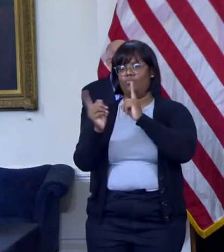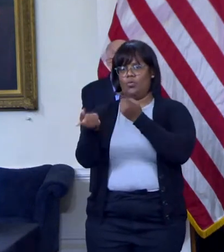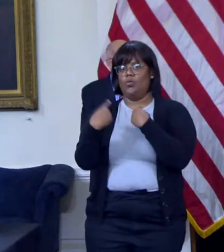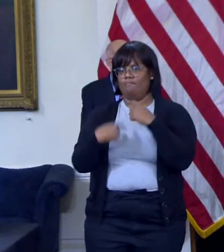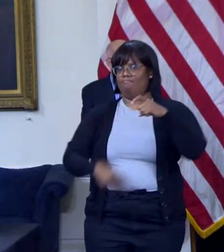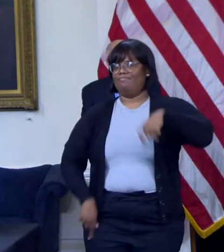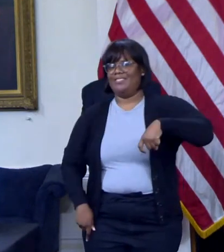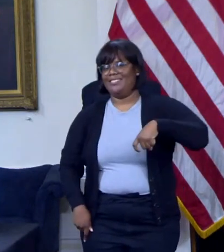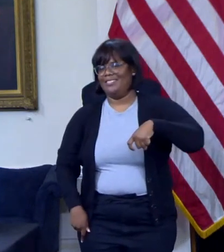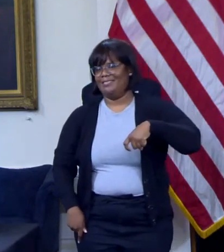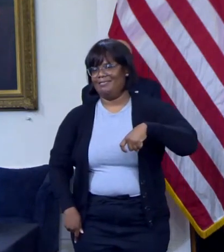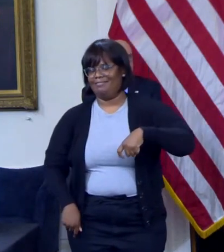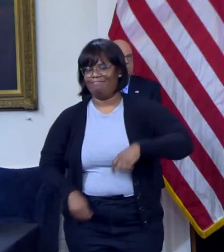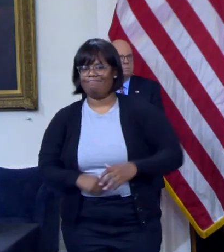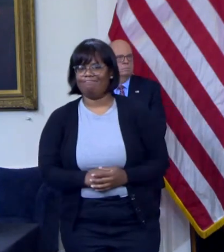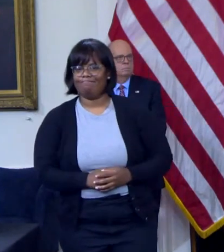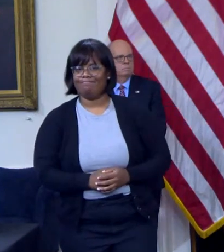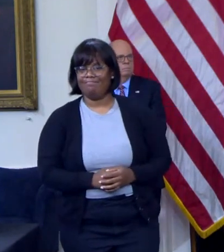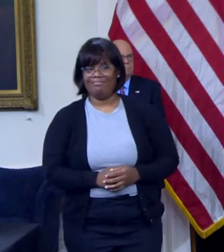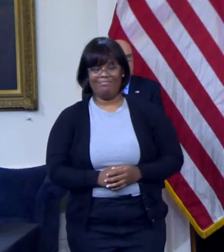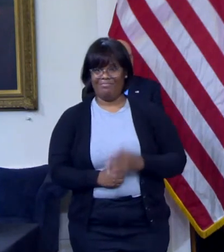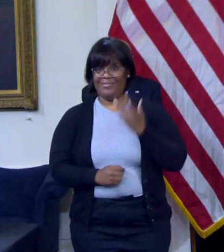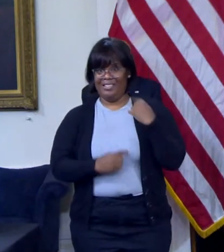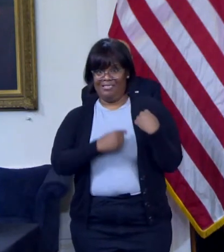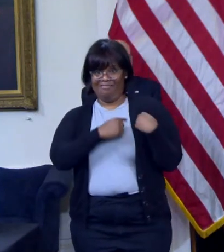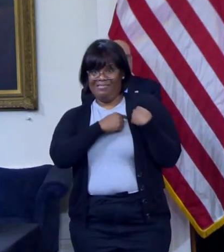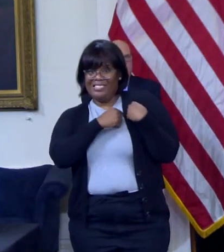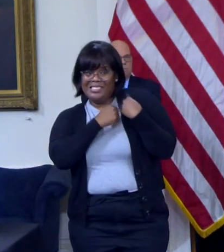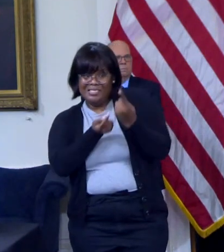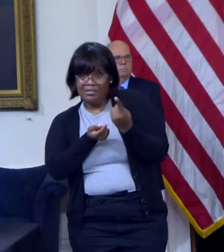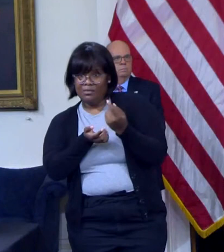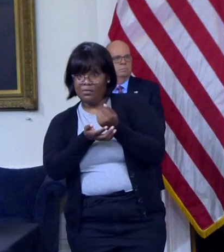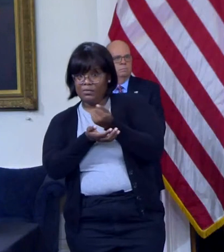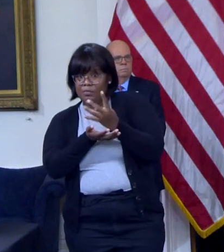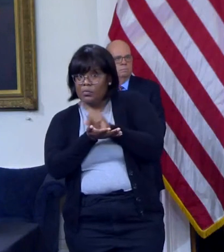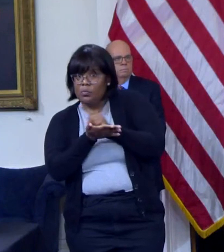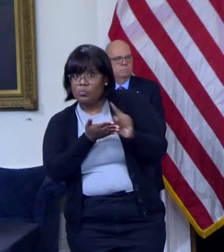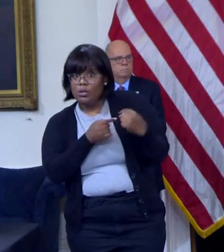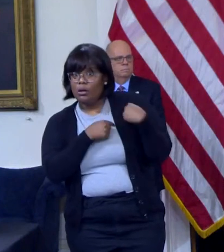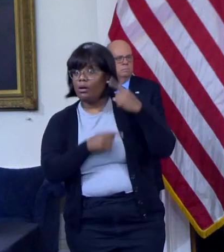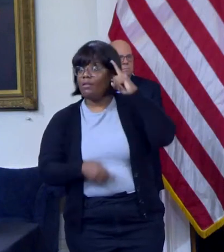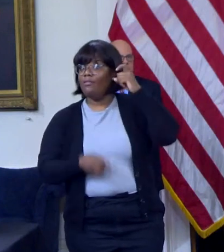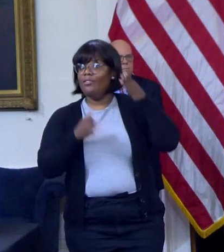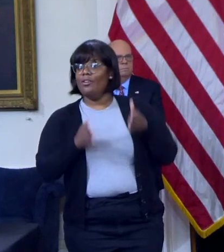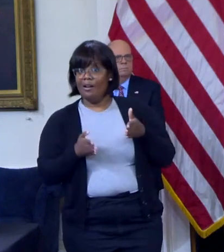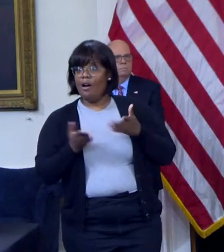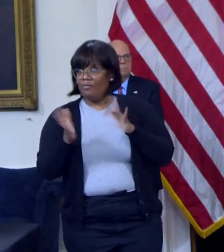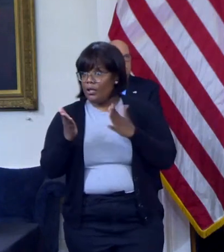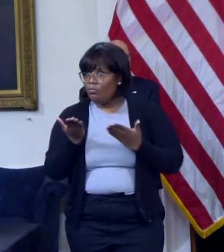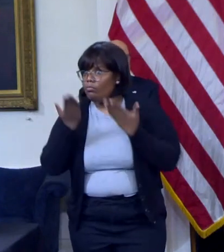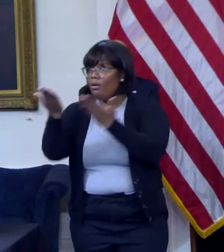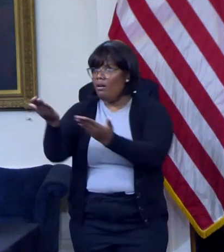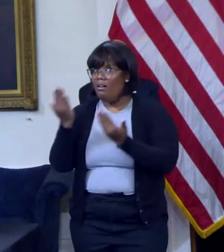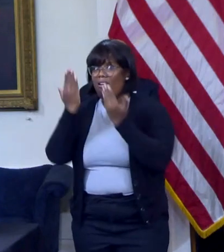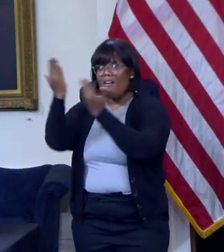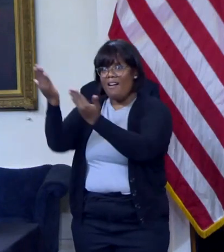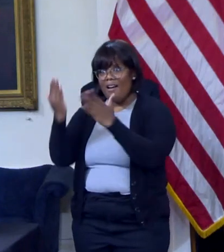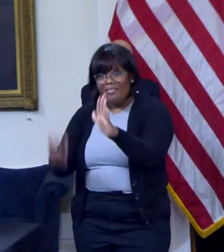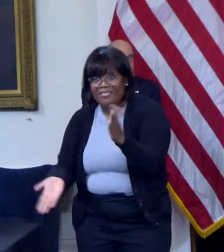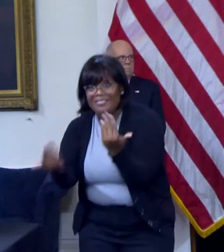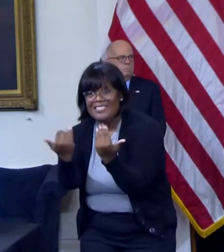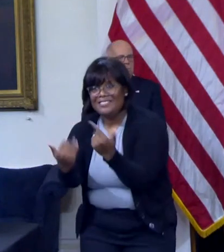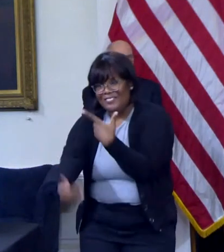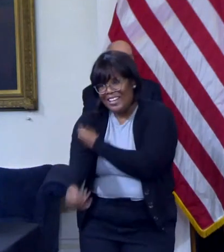You've been recommending for weeks now, along with me, sharing your frustration on the